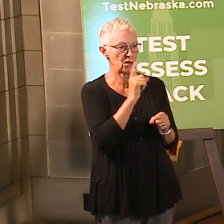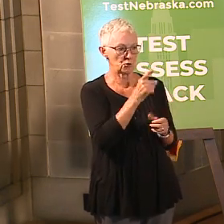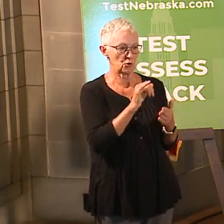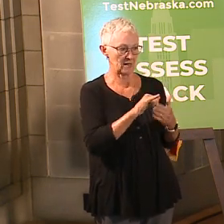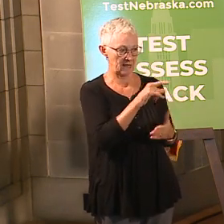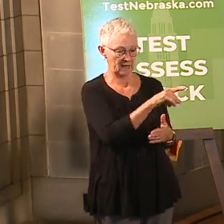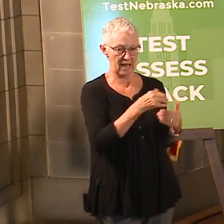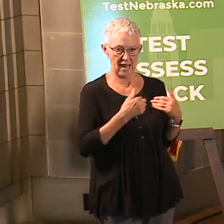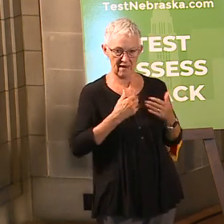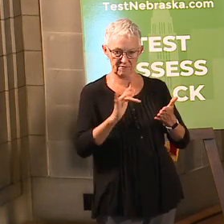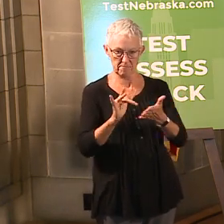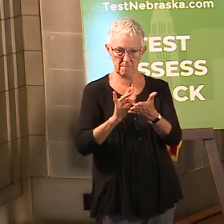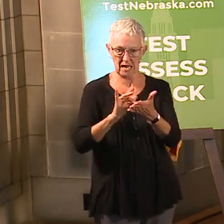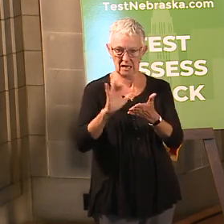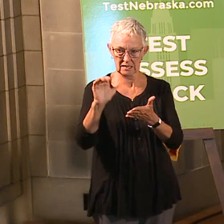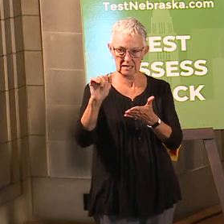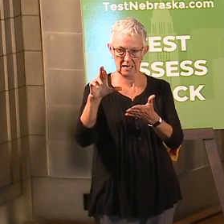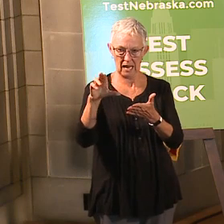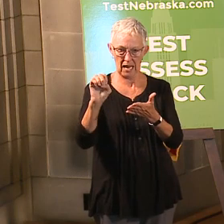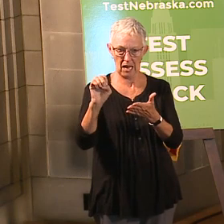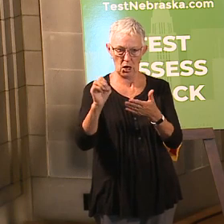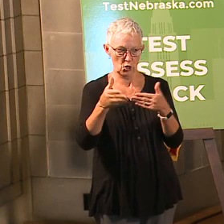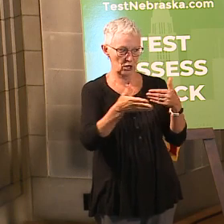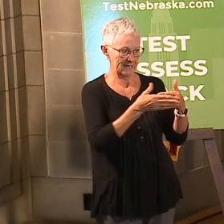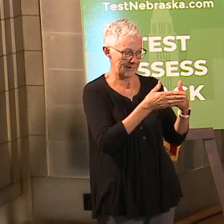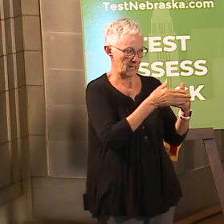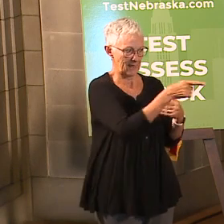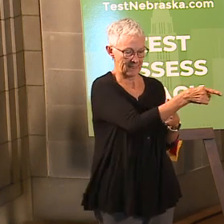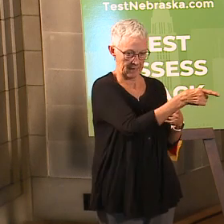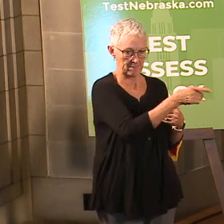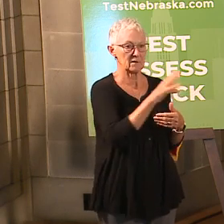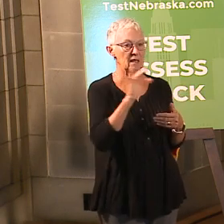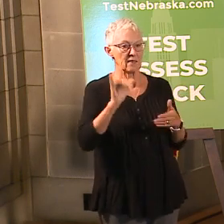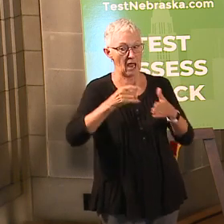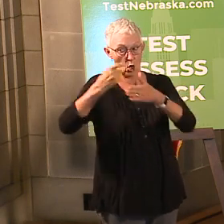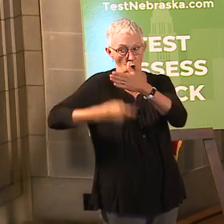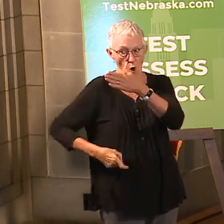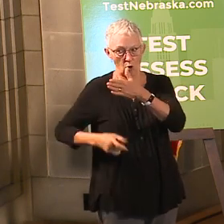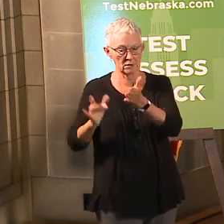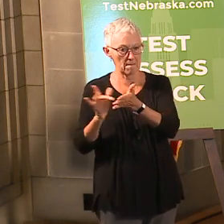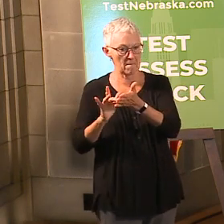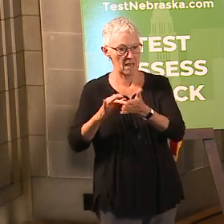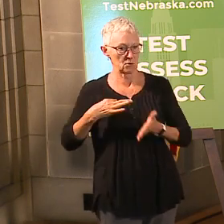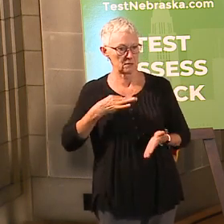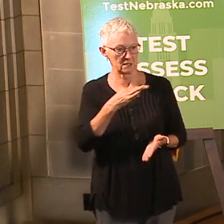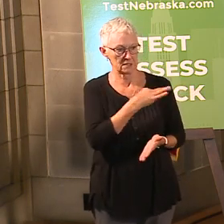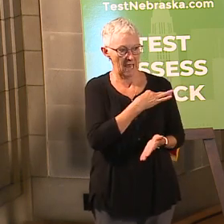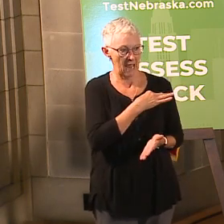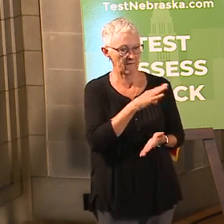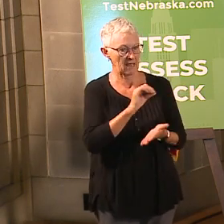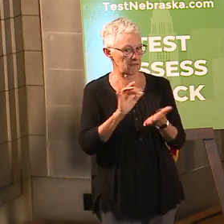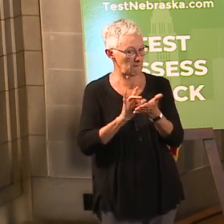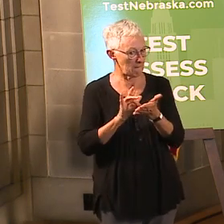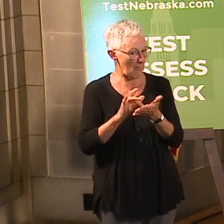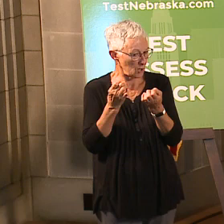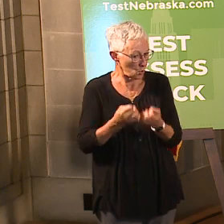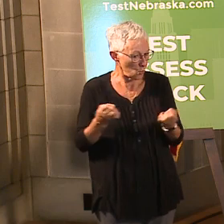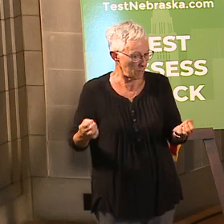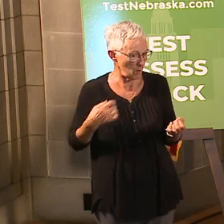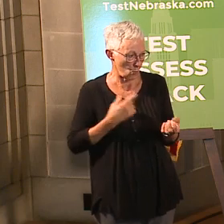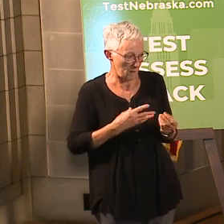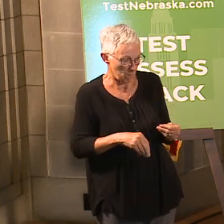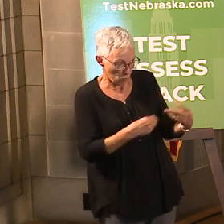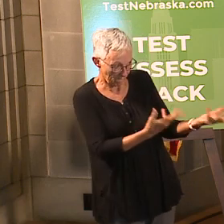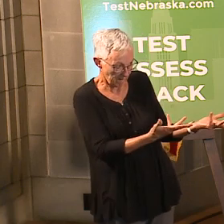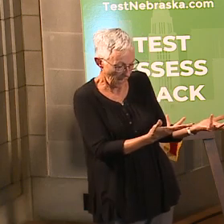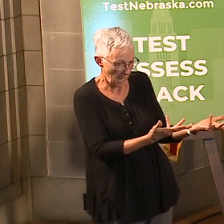care and the cost of that medical staff and the equipment that we provided just in case they needed something, we were able to